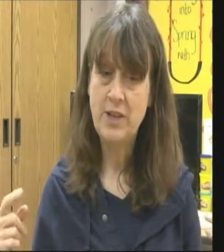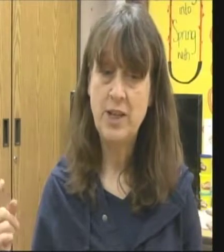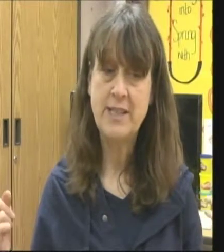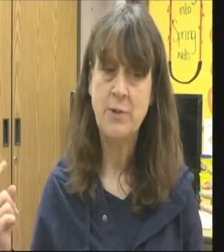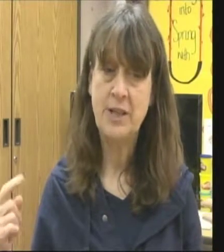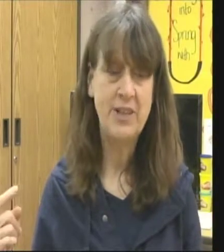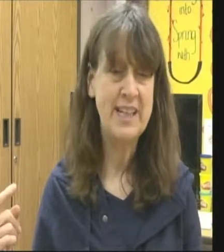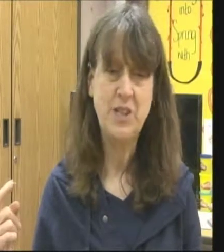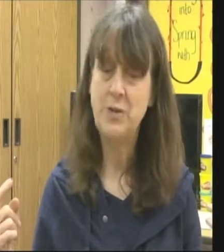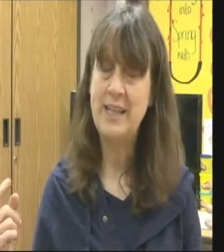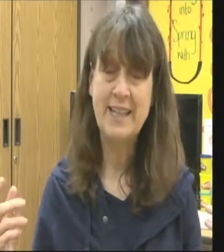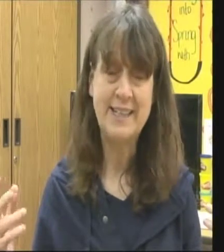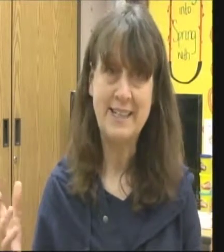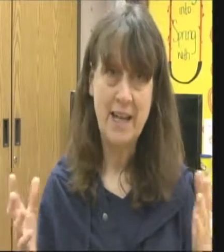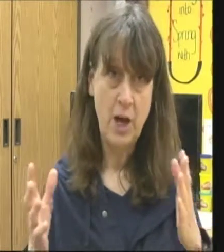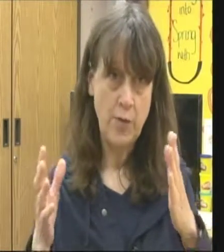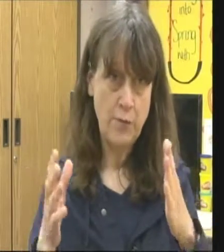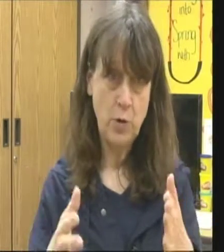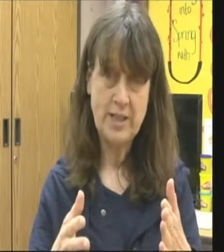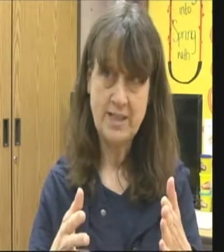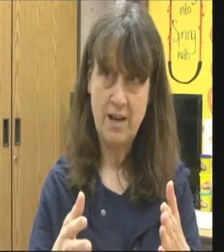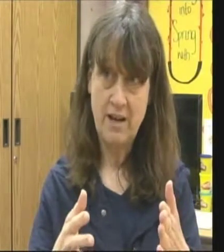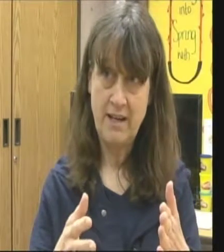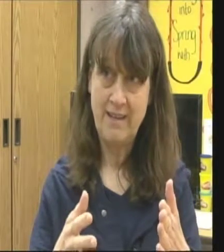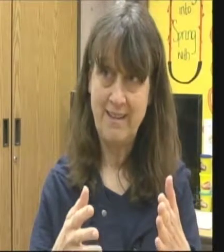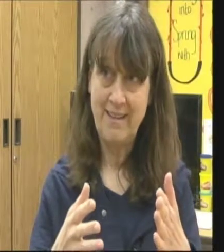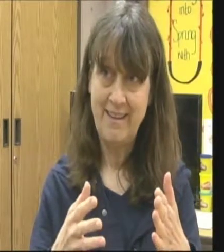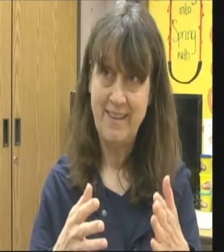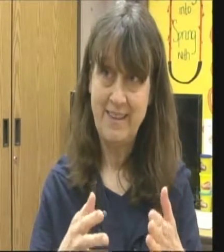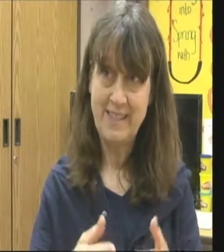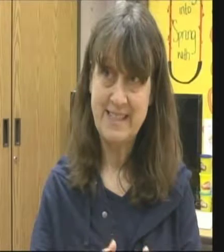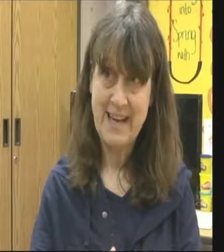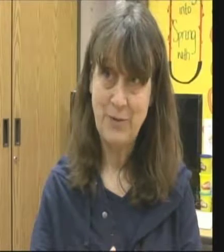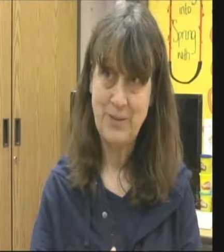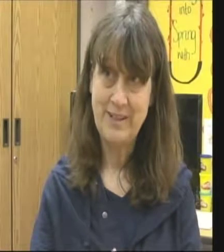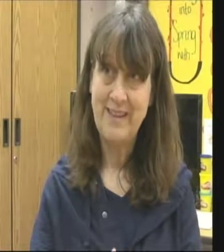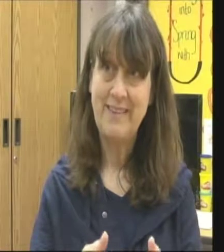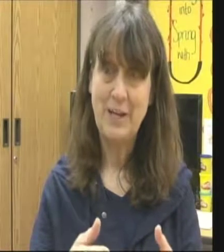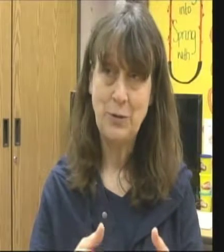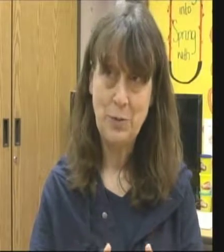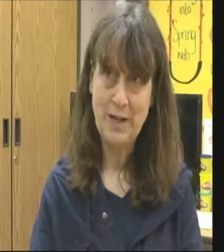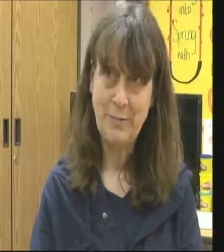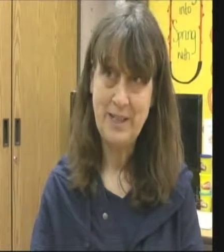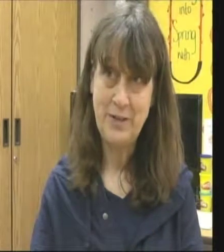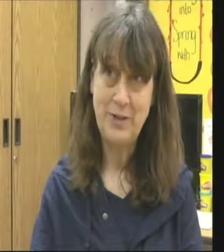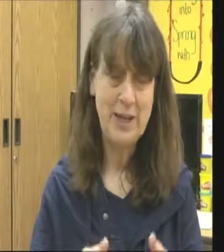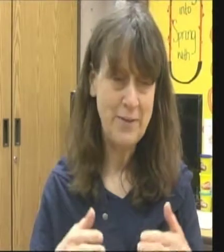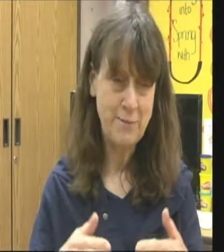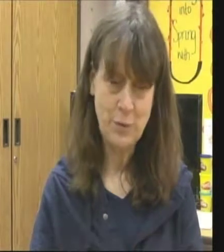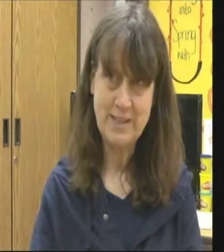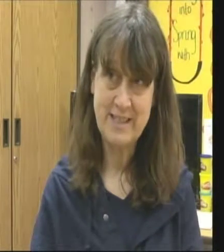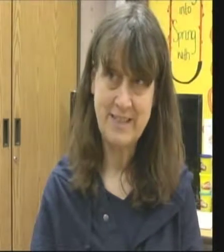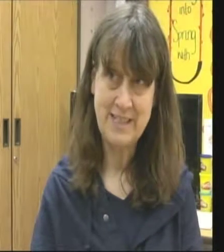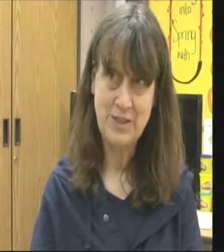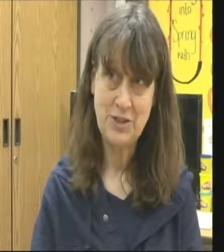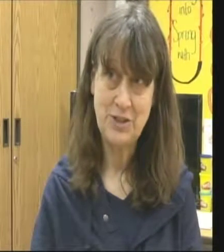hearing loss and wear a hearing aid, you can't focus on the sound that you want to be hearing. You can't focus on the teacher.